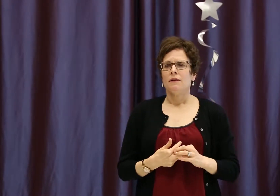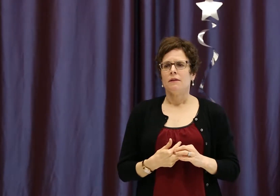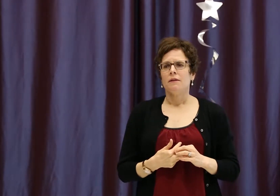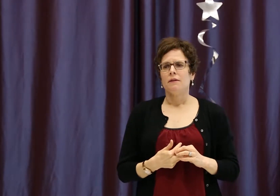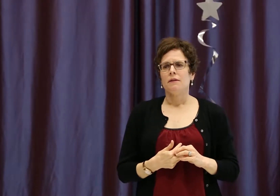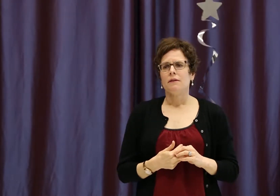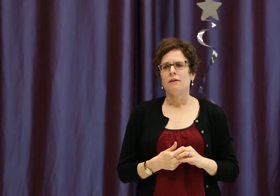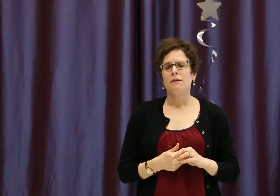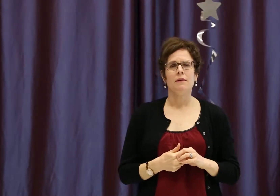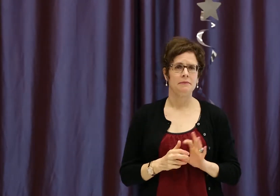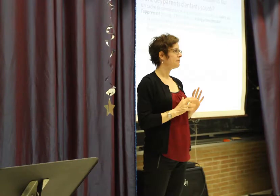positive.